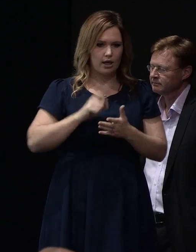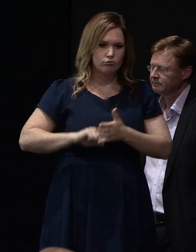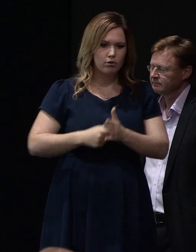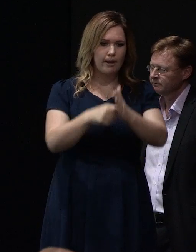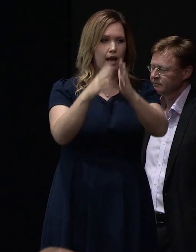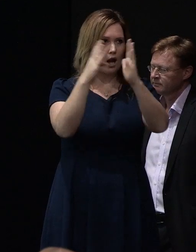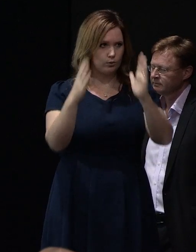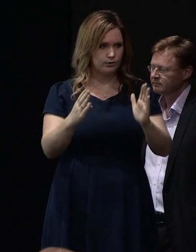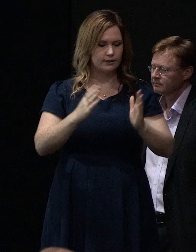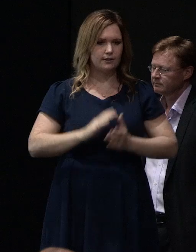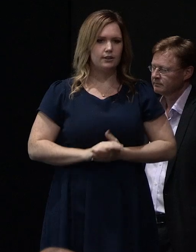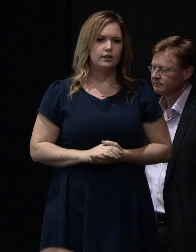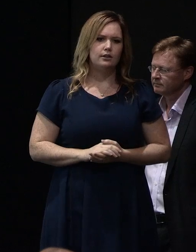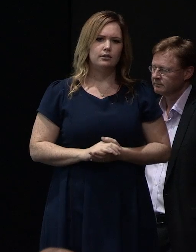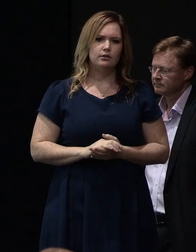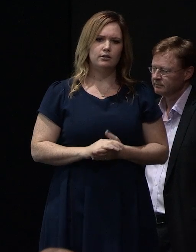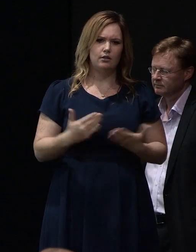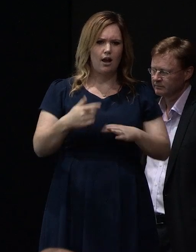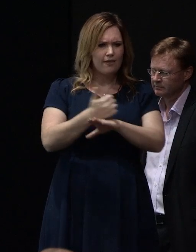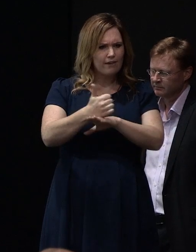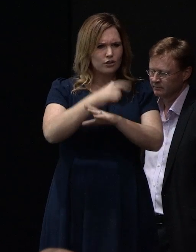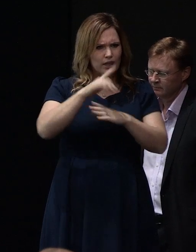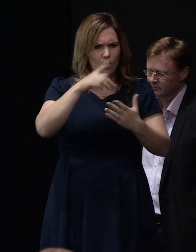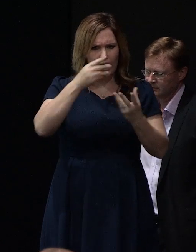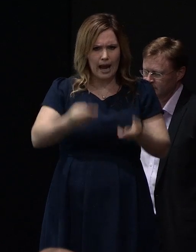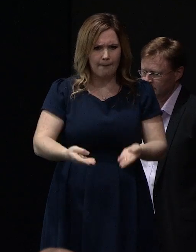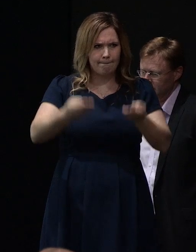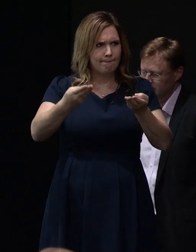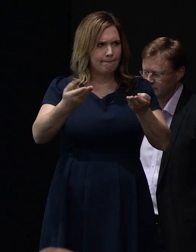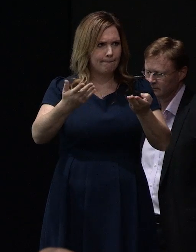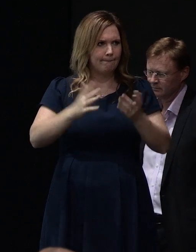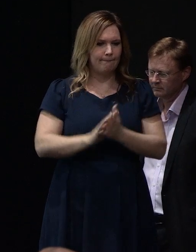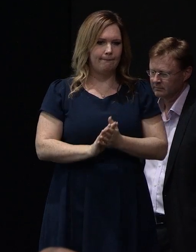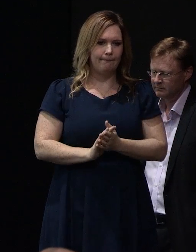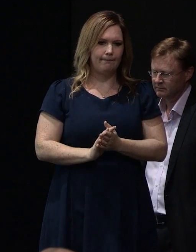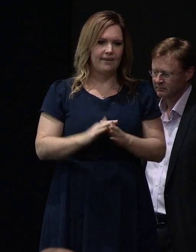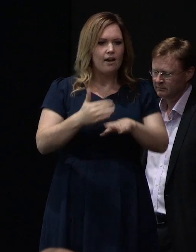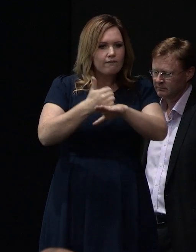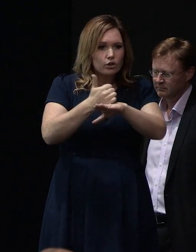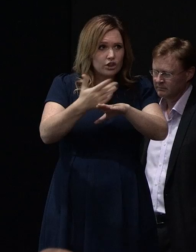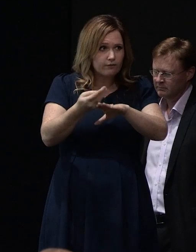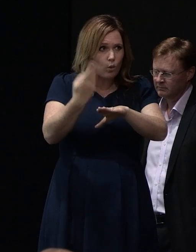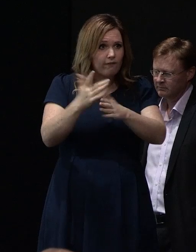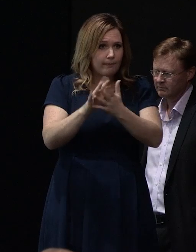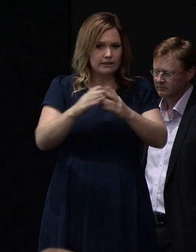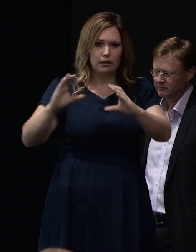homes, how do you lift the foundation? When you lift, do you have to remove the bricks?